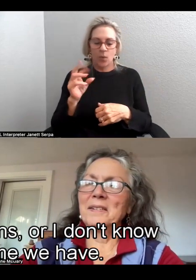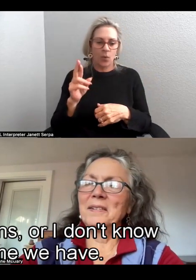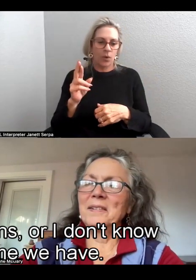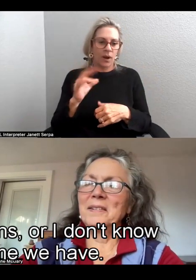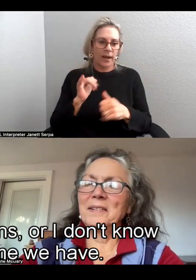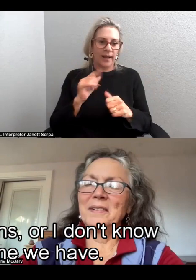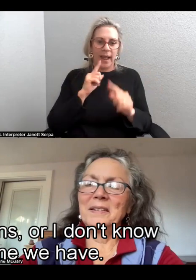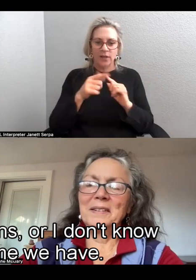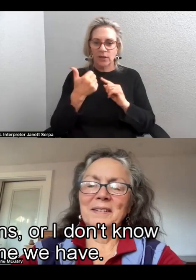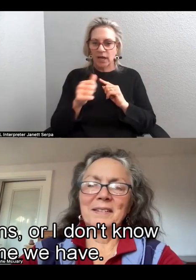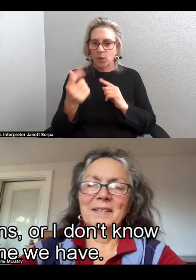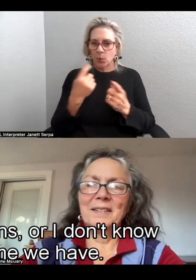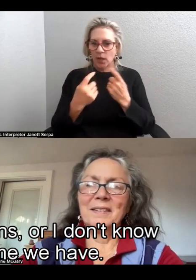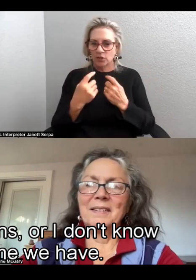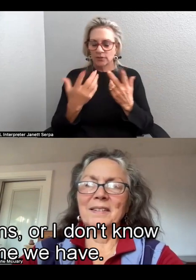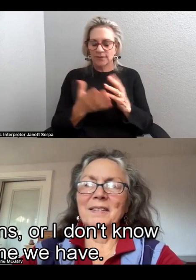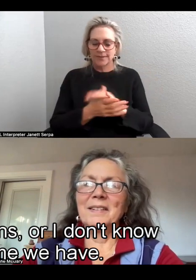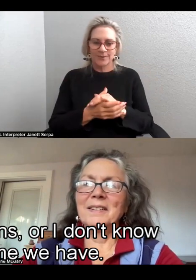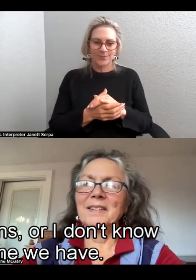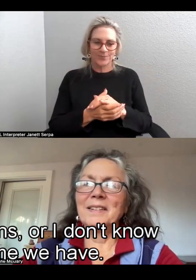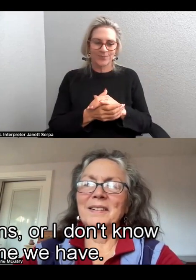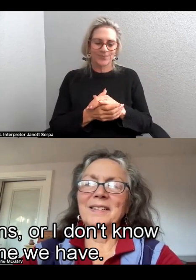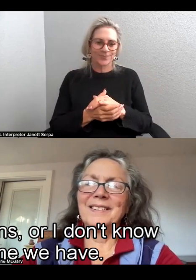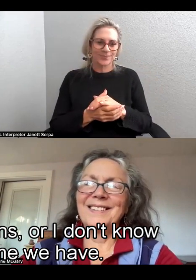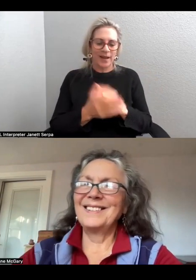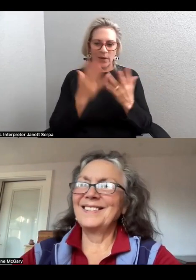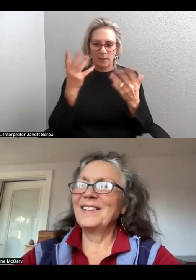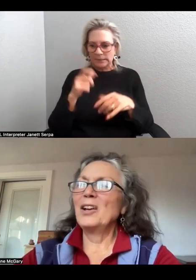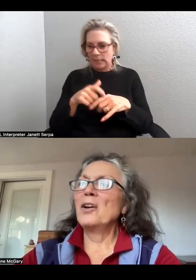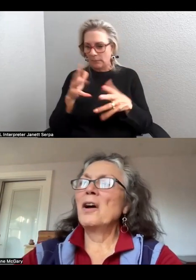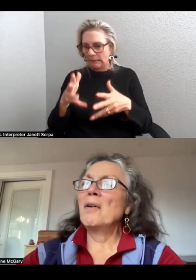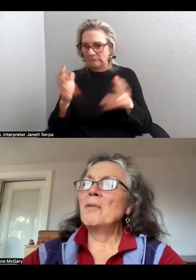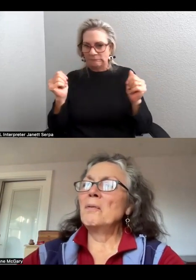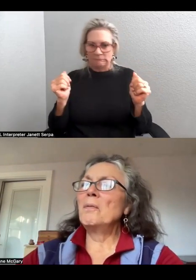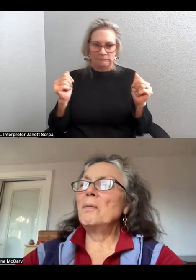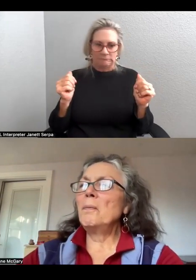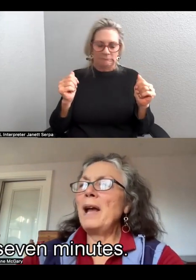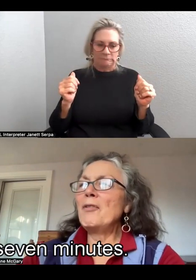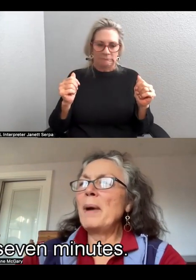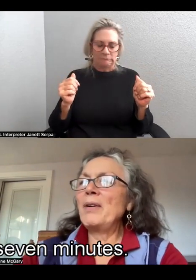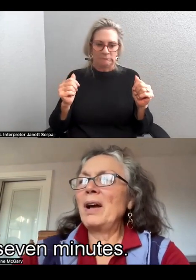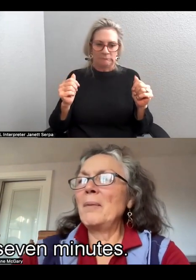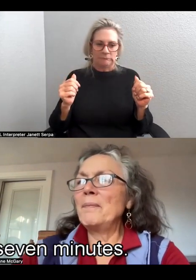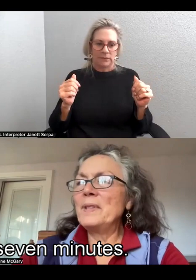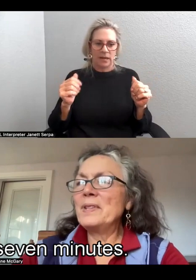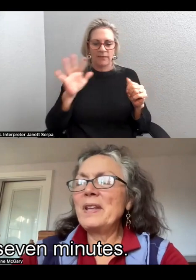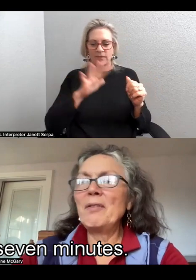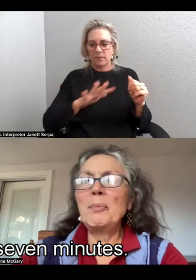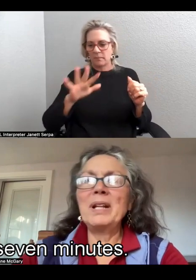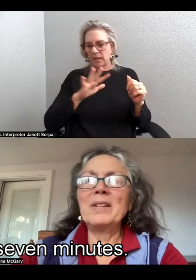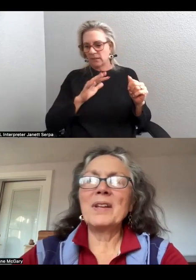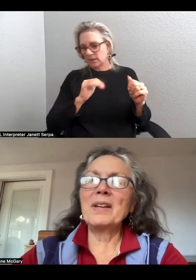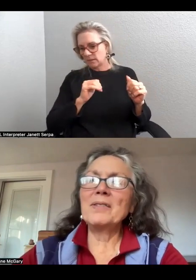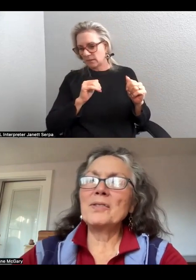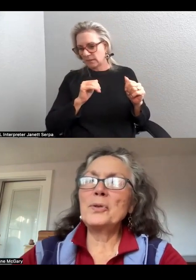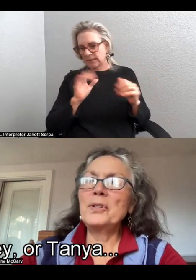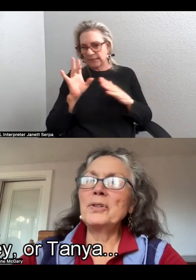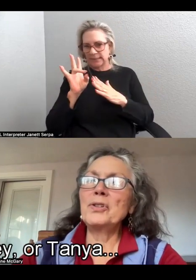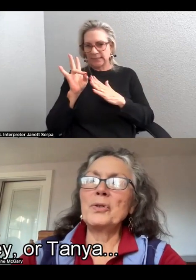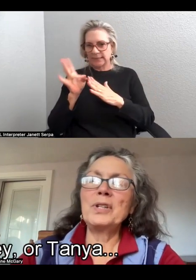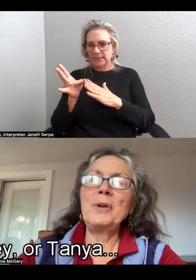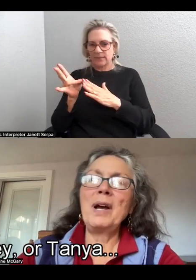answer any questions or I don't know how much time we have. We have about seven minutes.